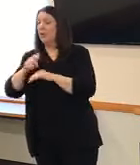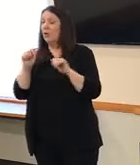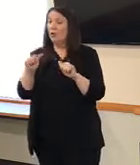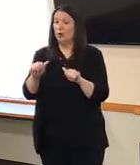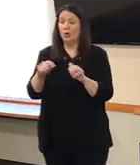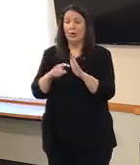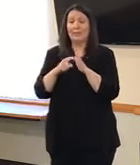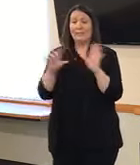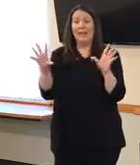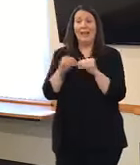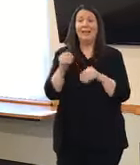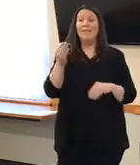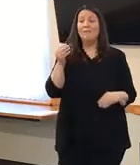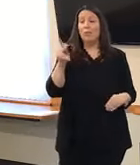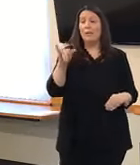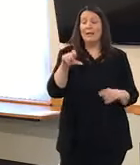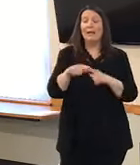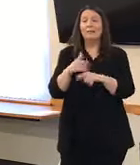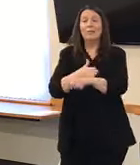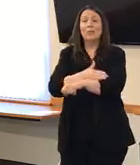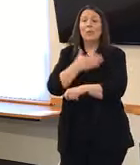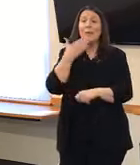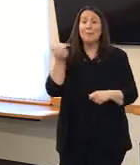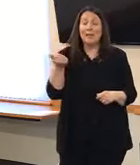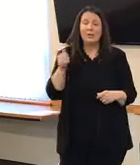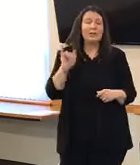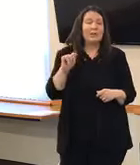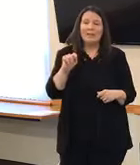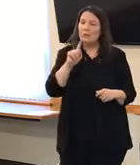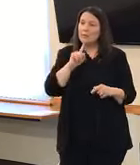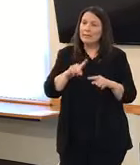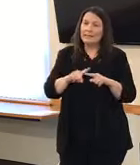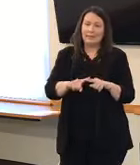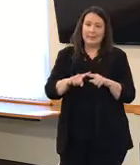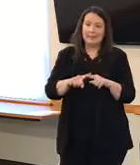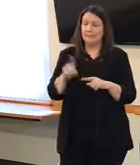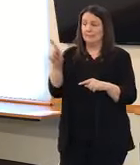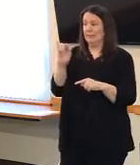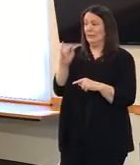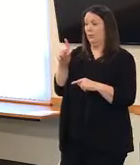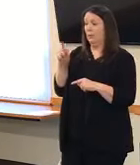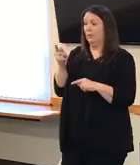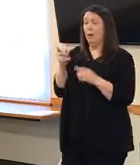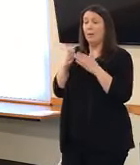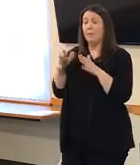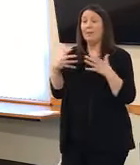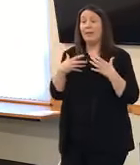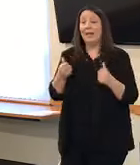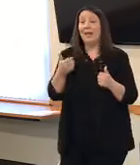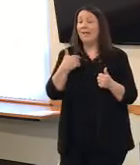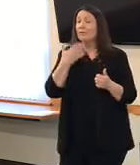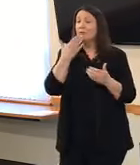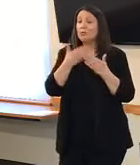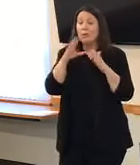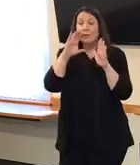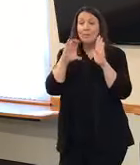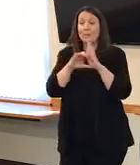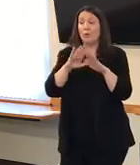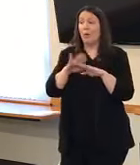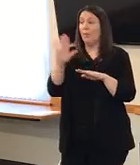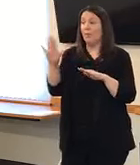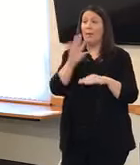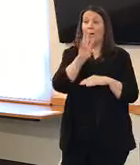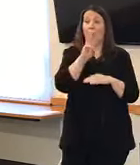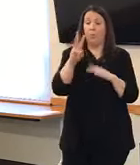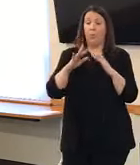14 days. So whichever is the longest time period. The Illinois Department of Public Health has a very good graphic to explain this, but